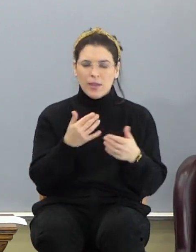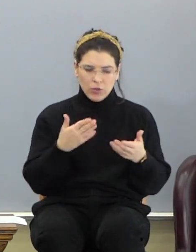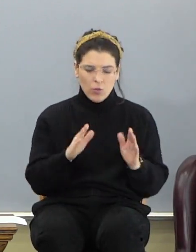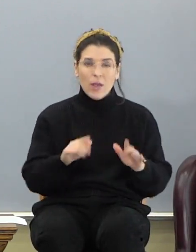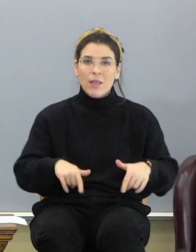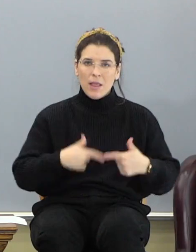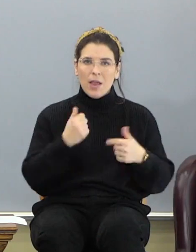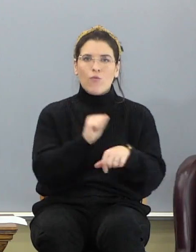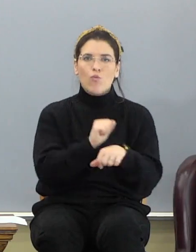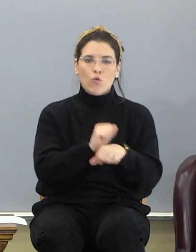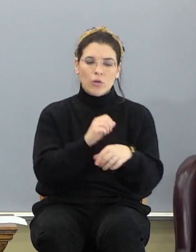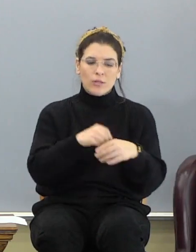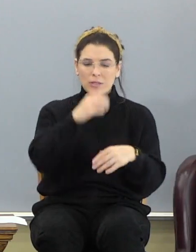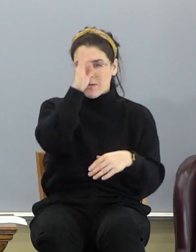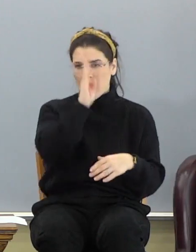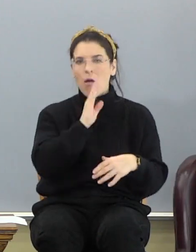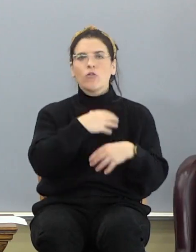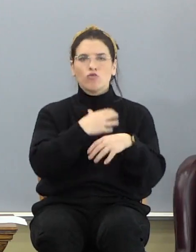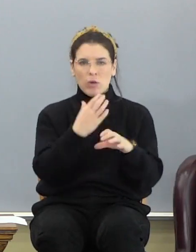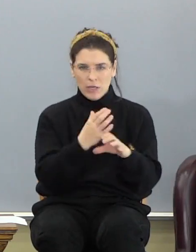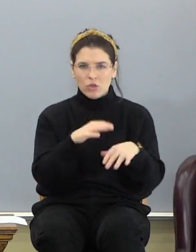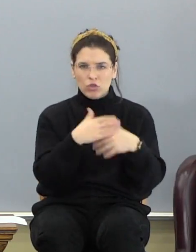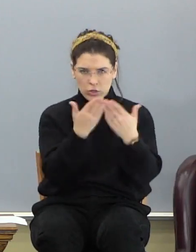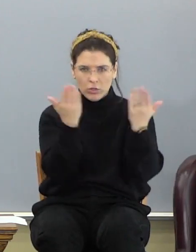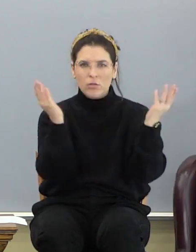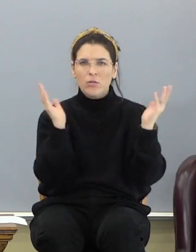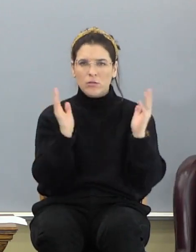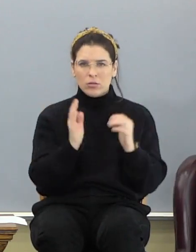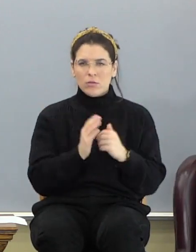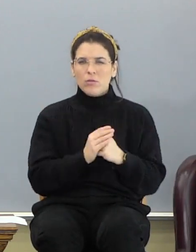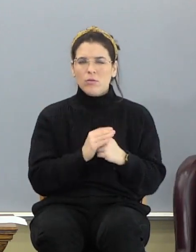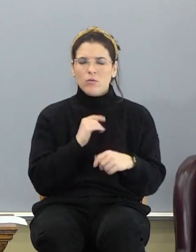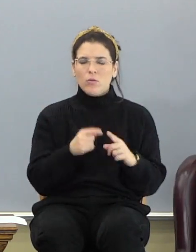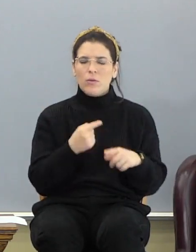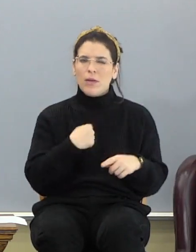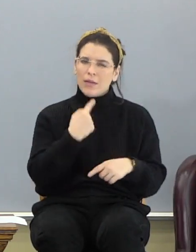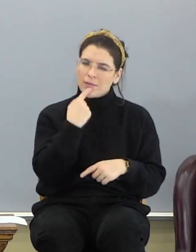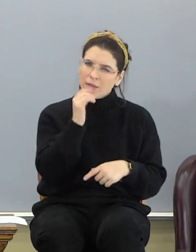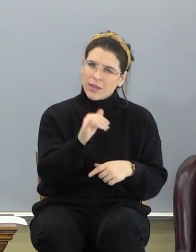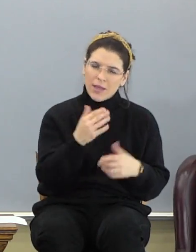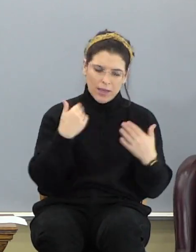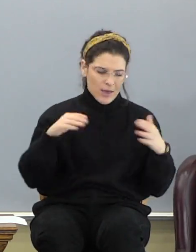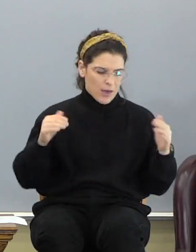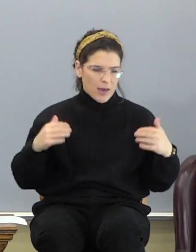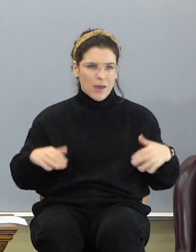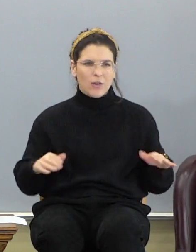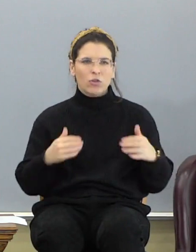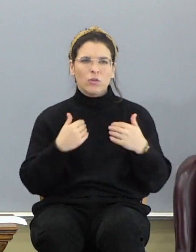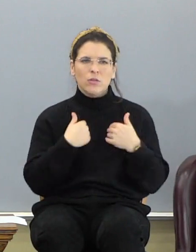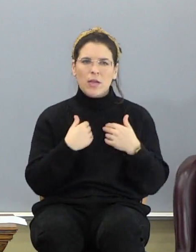way life works in God's creation. So when I say that to you, angels have a very